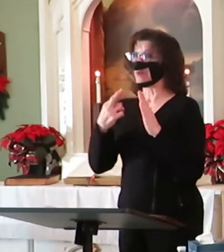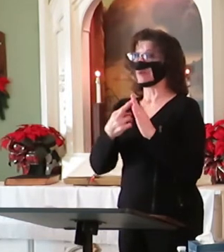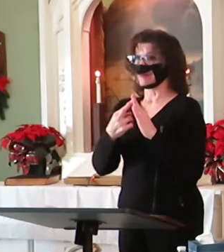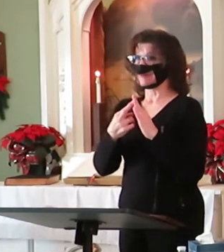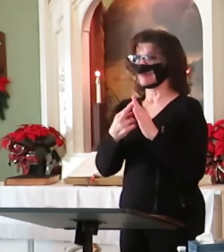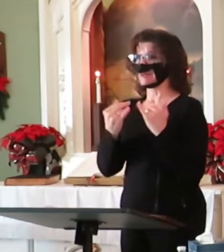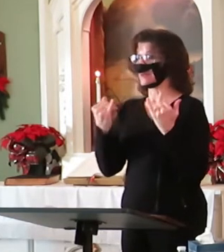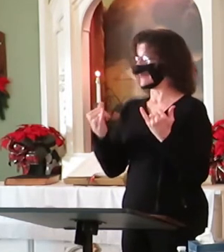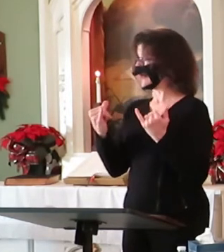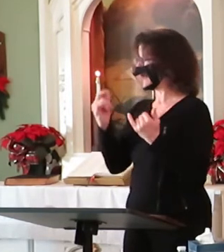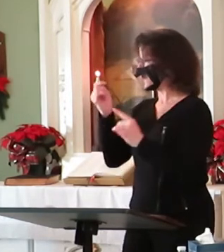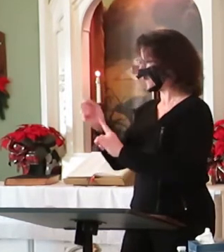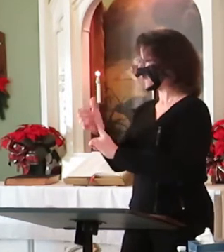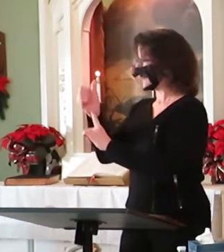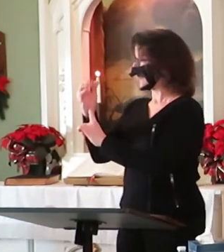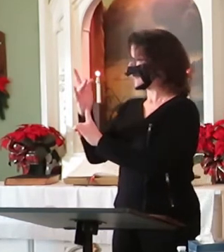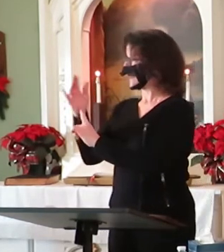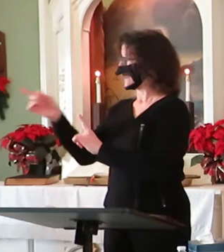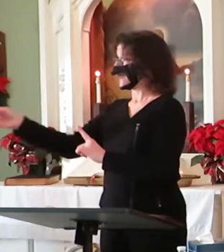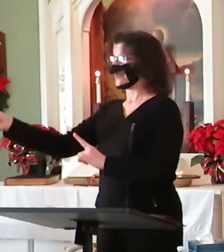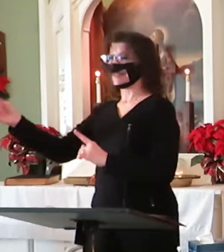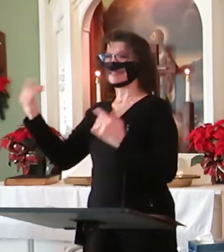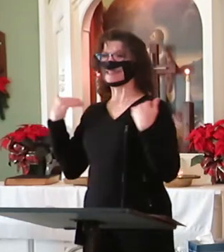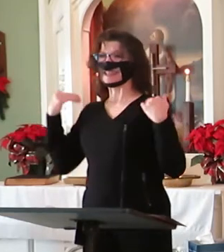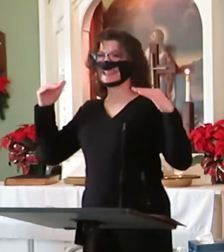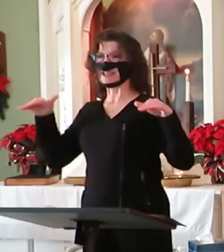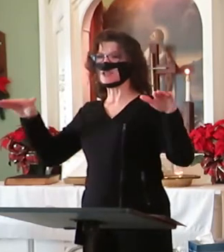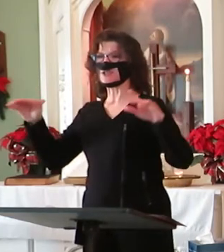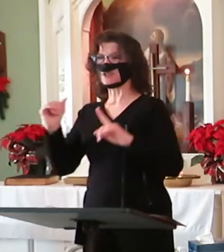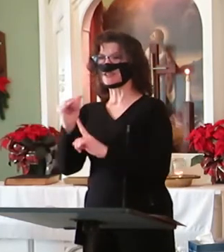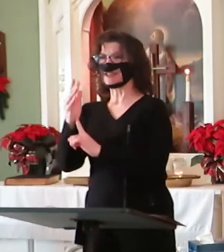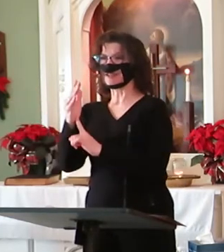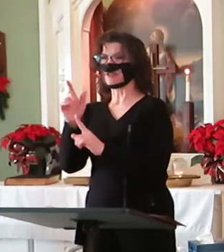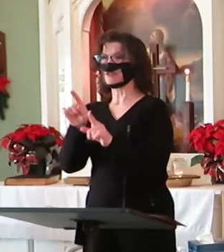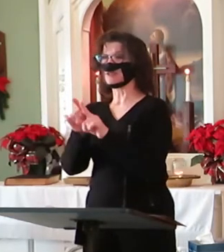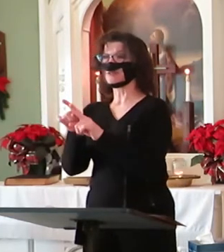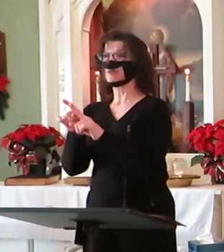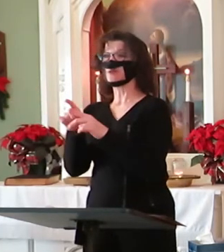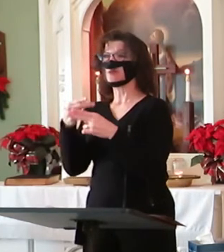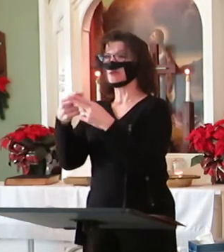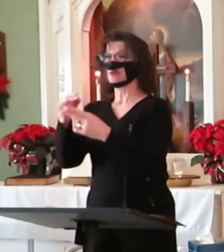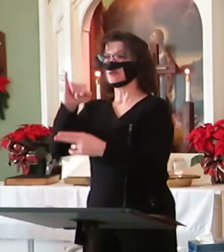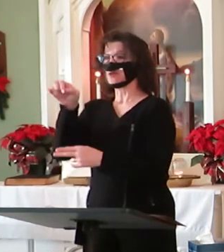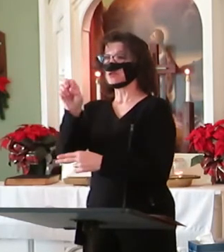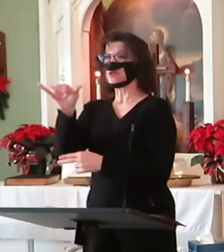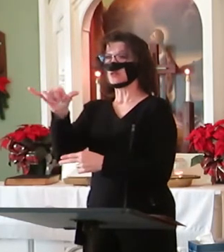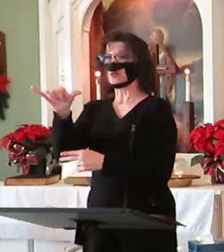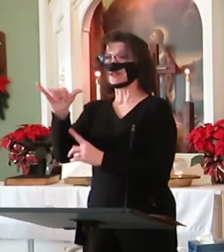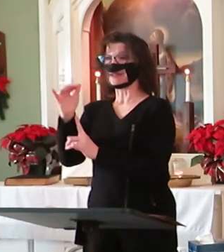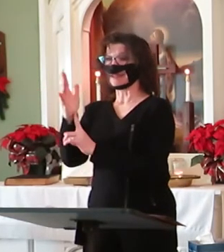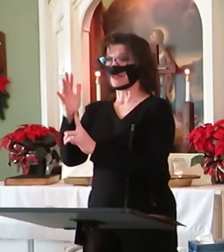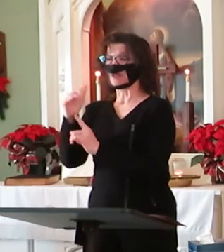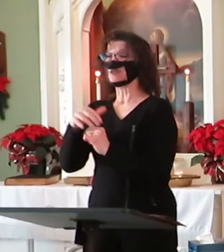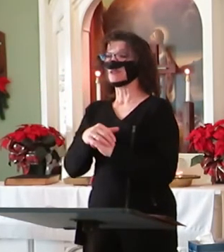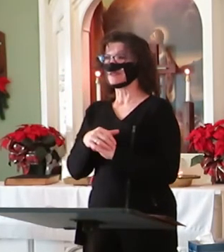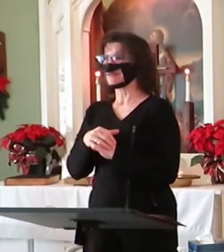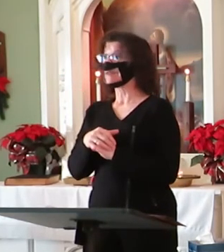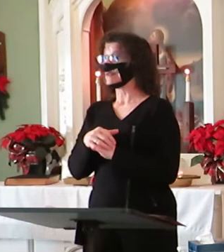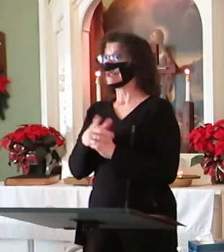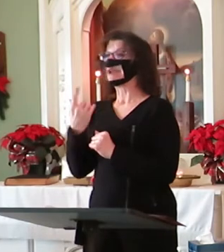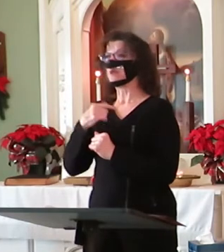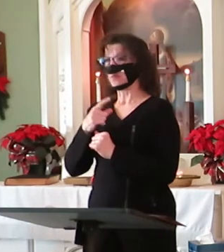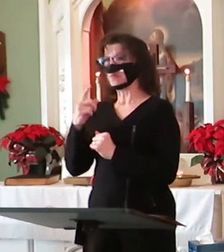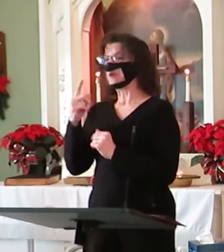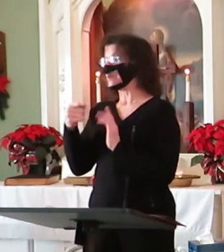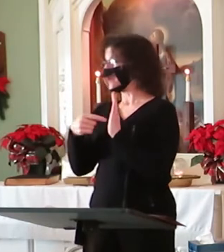third candle, the angel candle. It is also called the joy candle, and will be recognized as such in